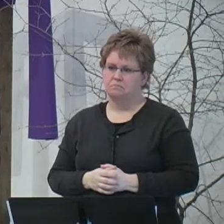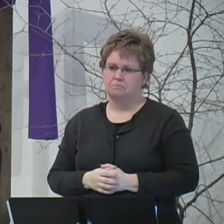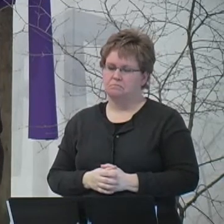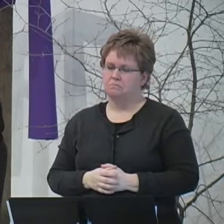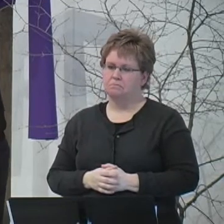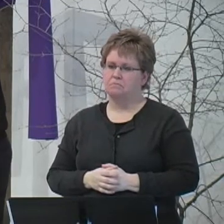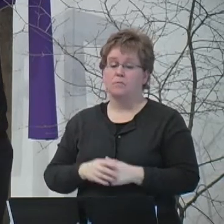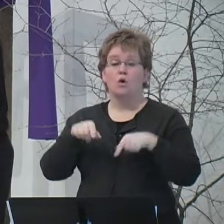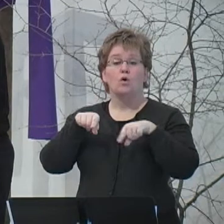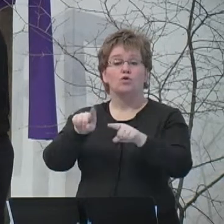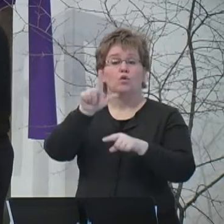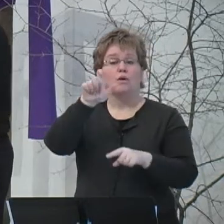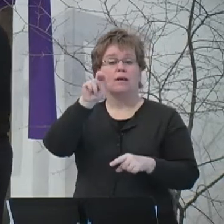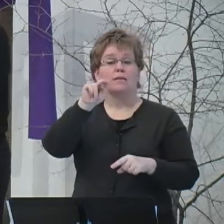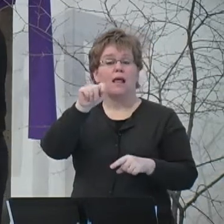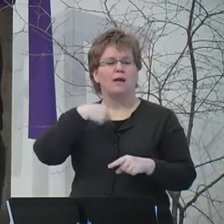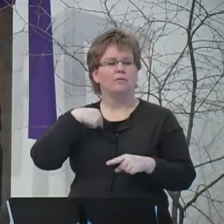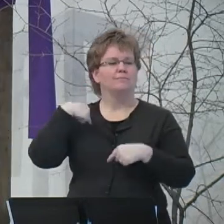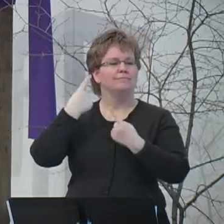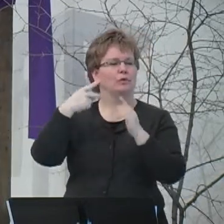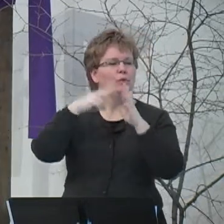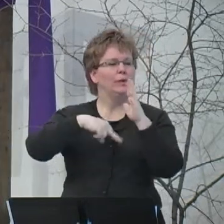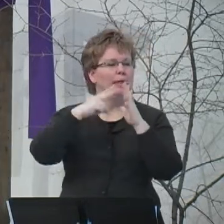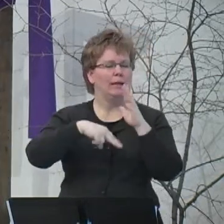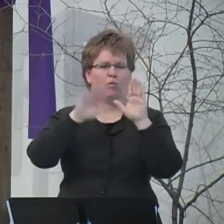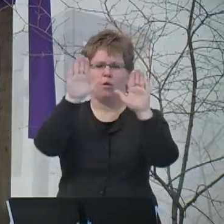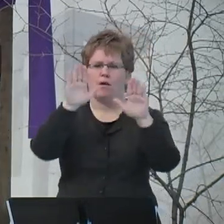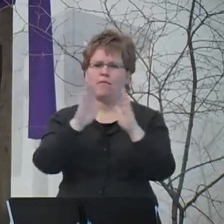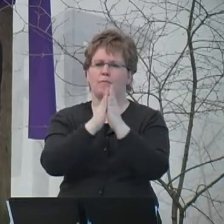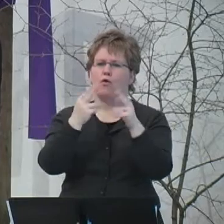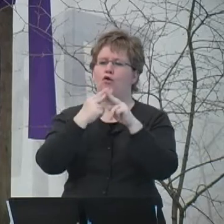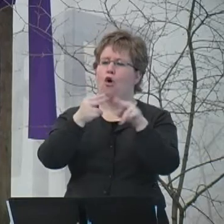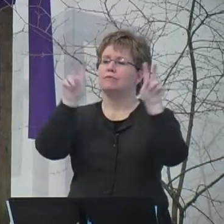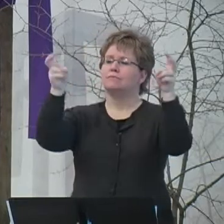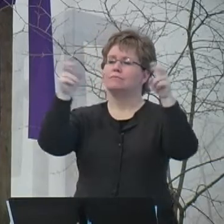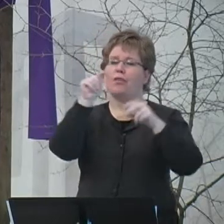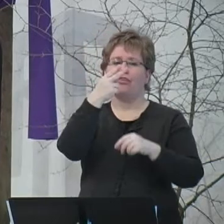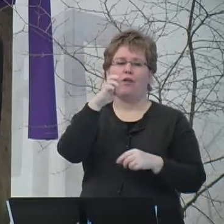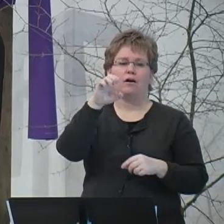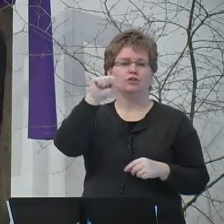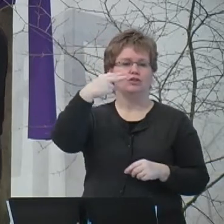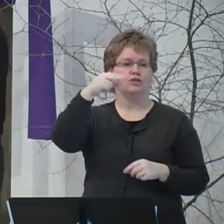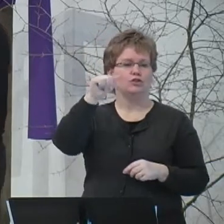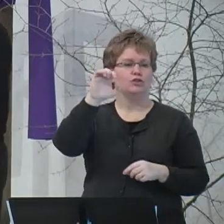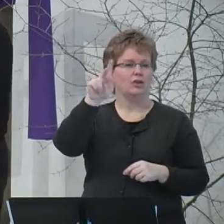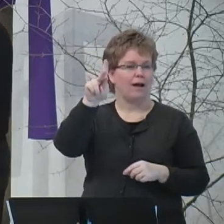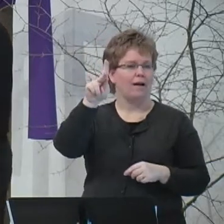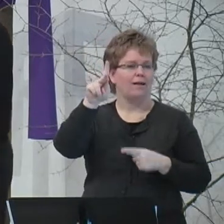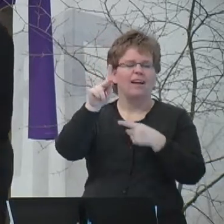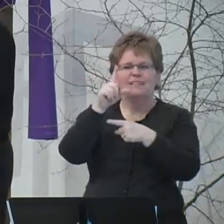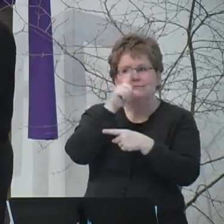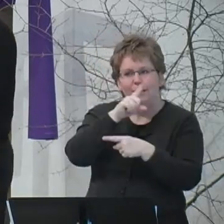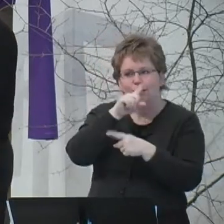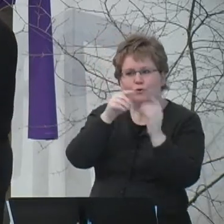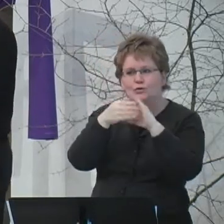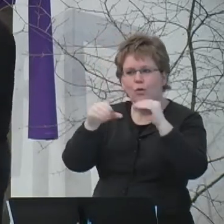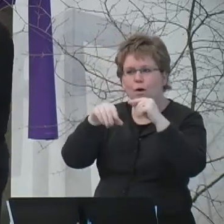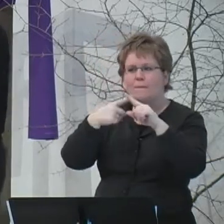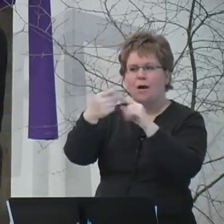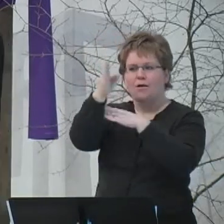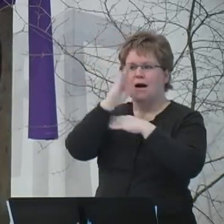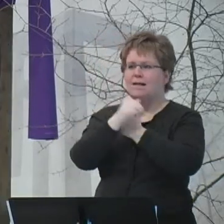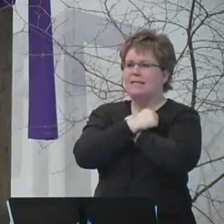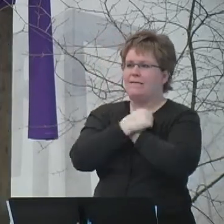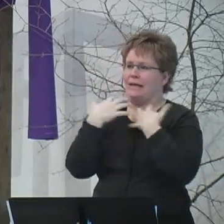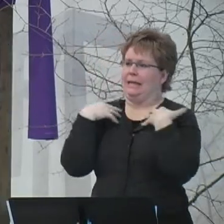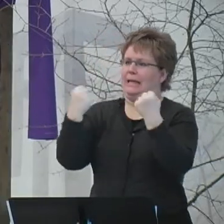During Lent, we've been reading through this wonderful book called The Shack. Been exploring this fictional story about God's love